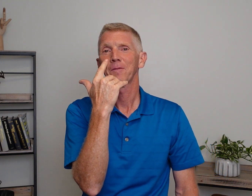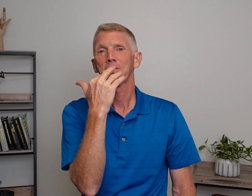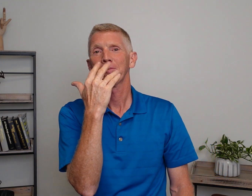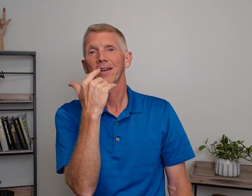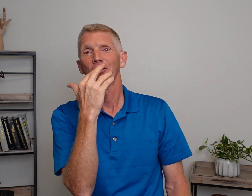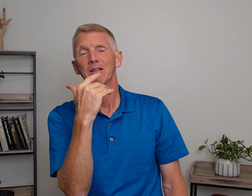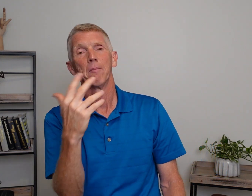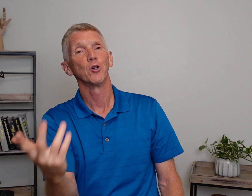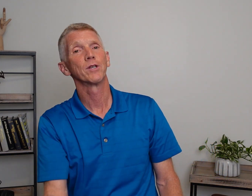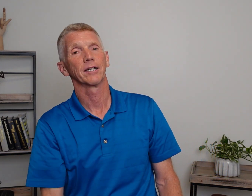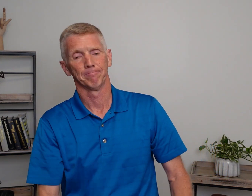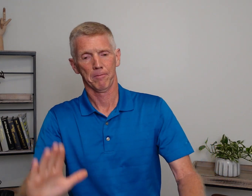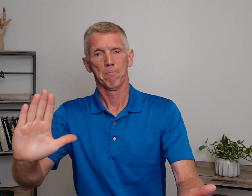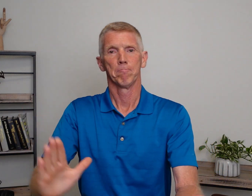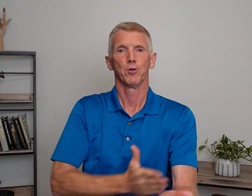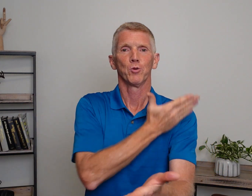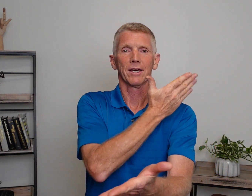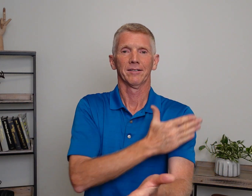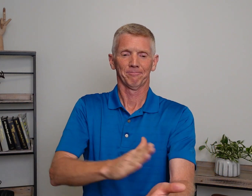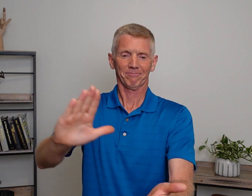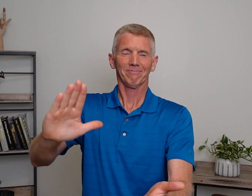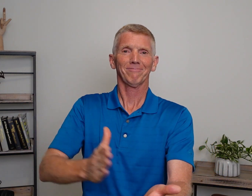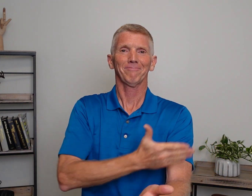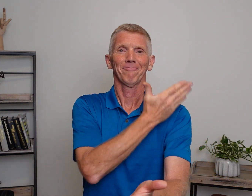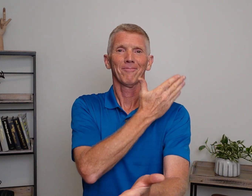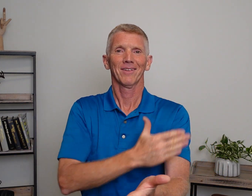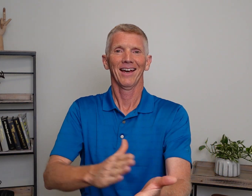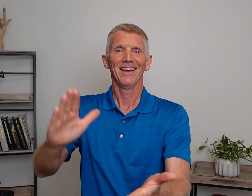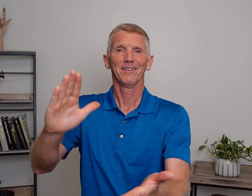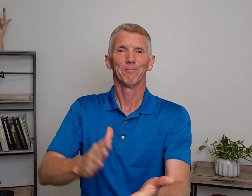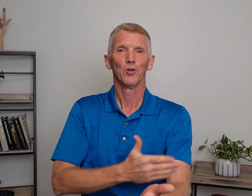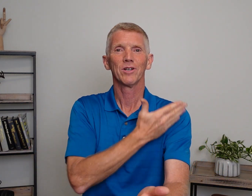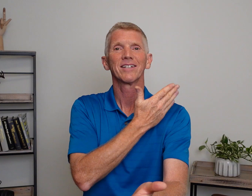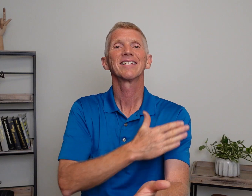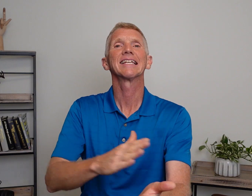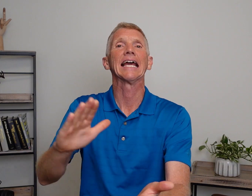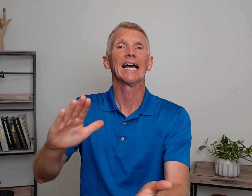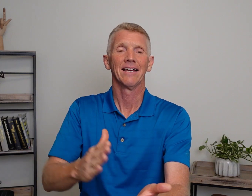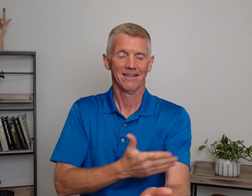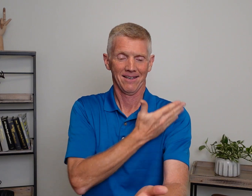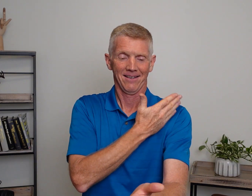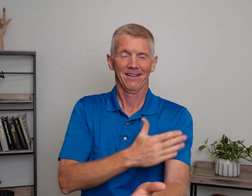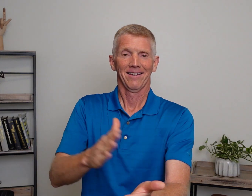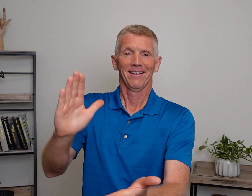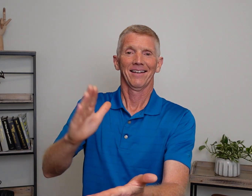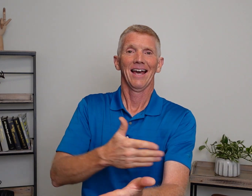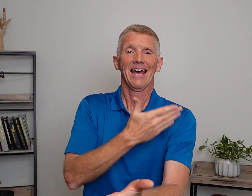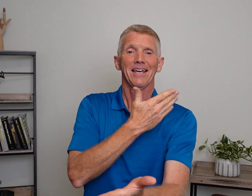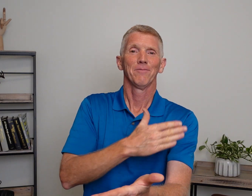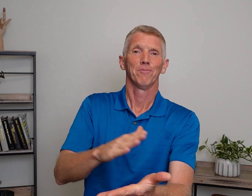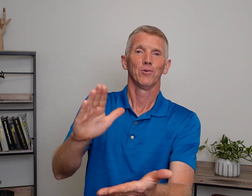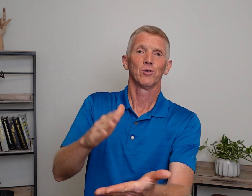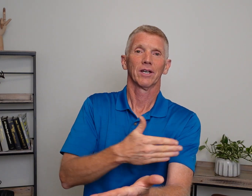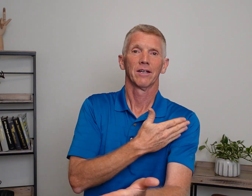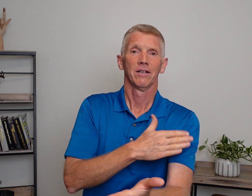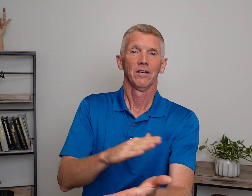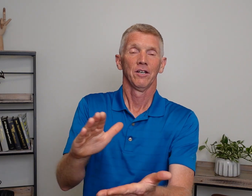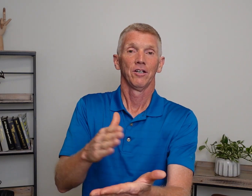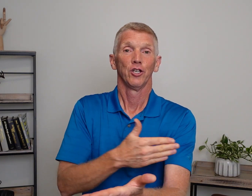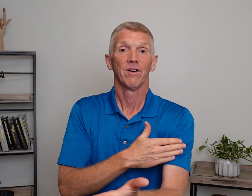Colors. How about music? Music. Okay? Music to sing. Okay? Music. You've